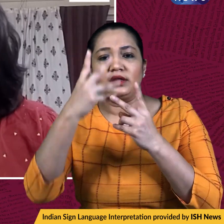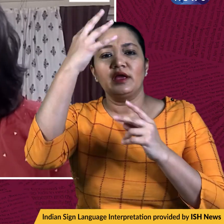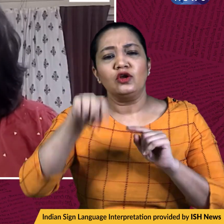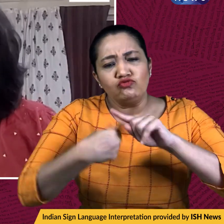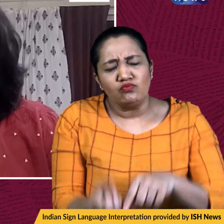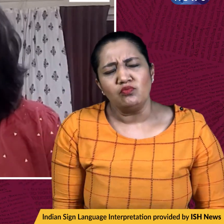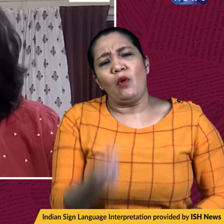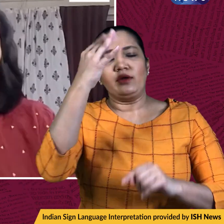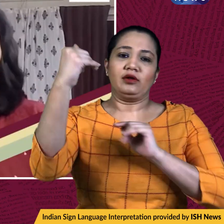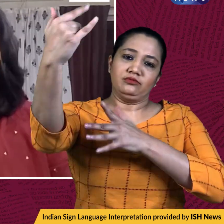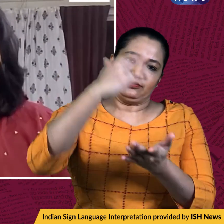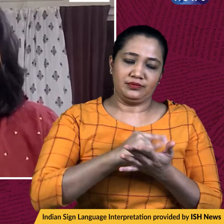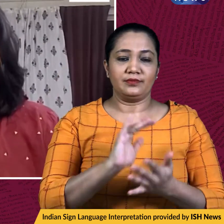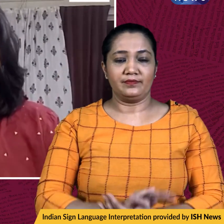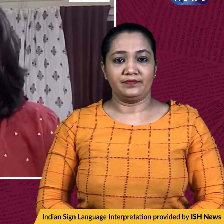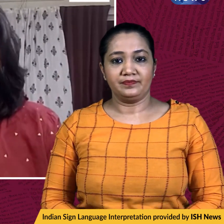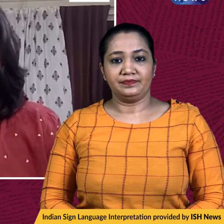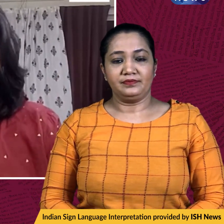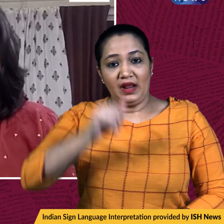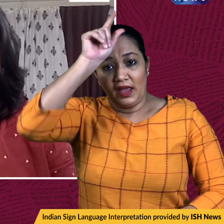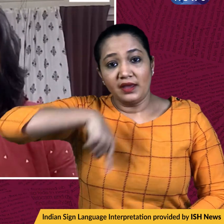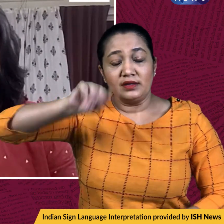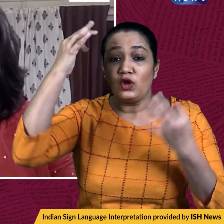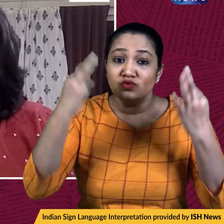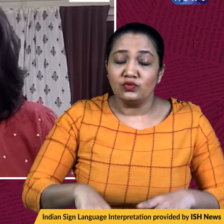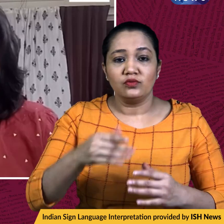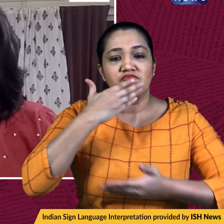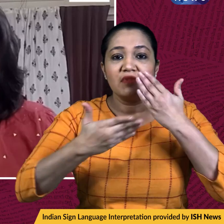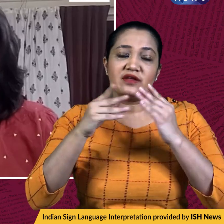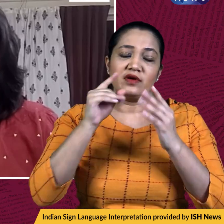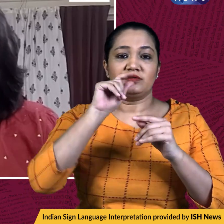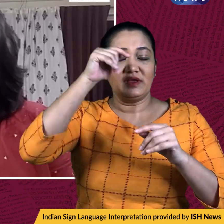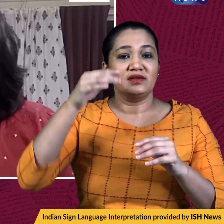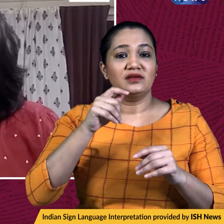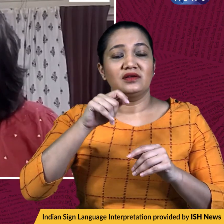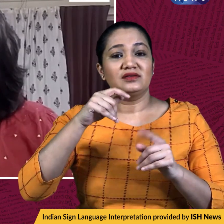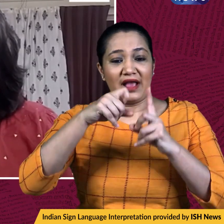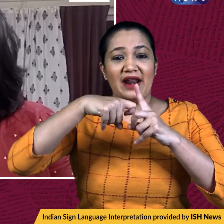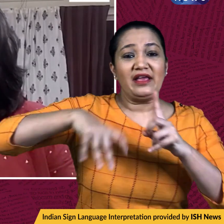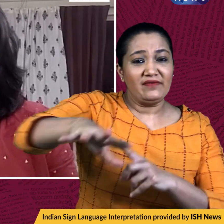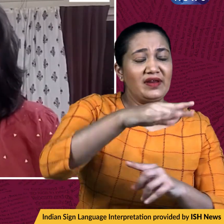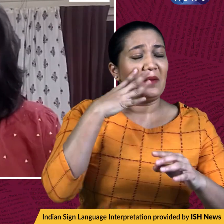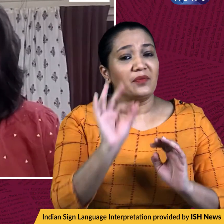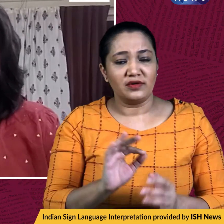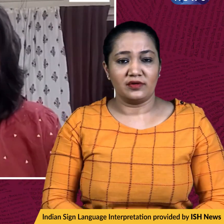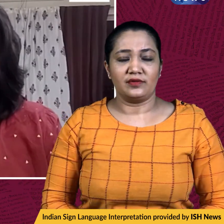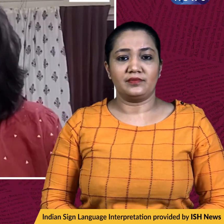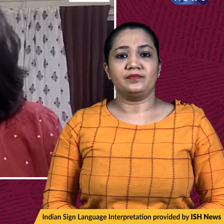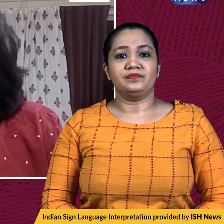tomorrow. Now, India has put out a new advisory for Indian nationals in Kharkiv, and this is what the embassy had tweeted, I quote,